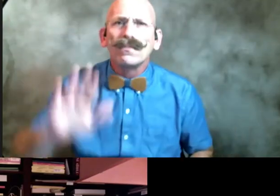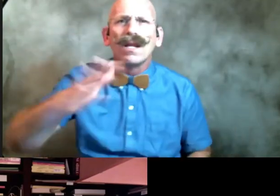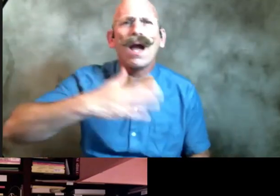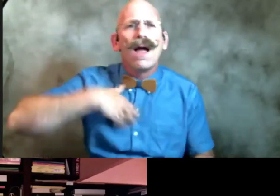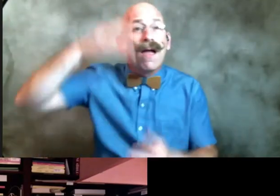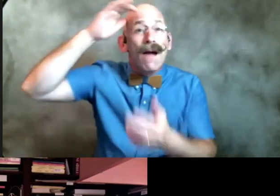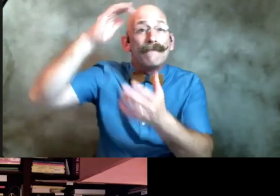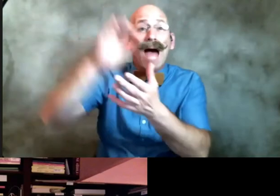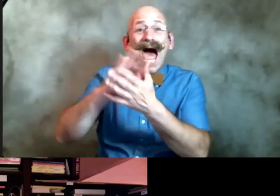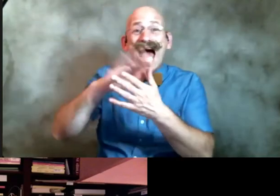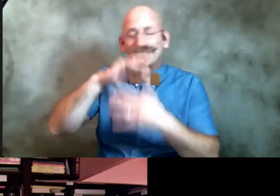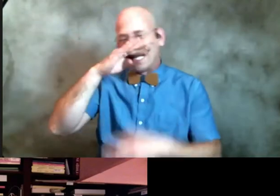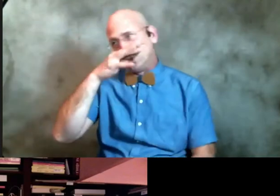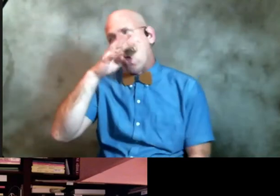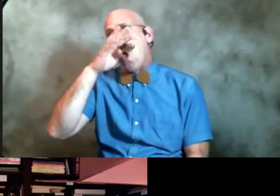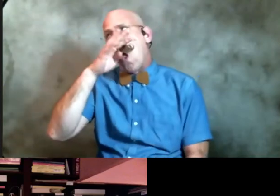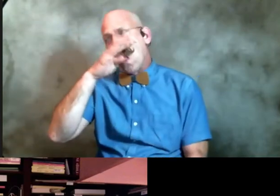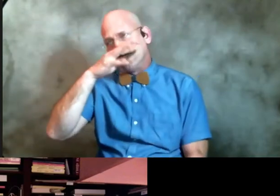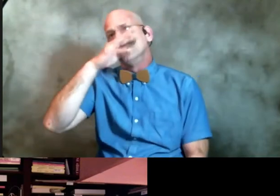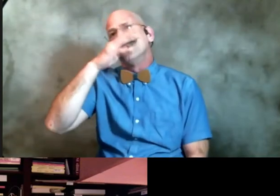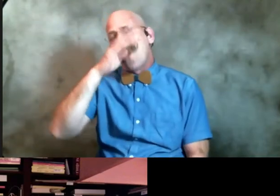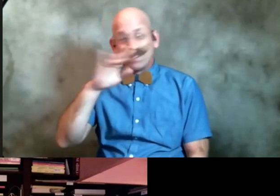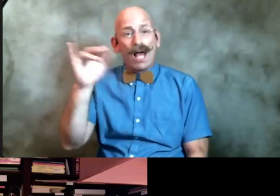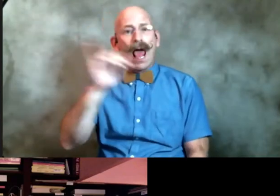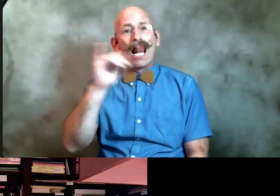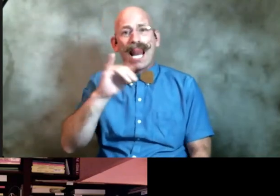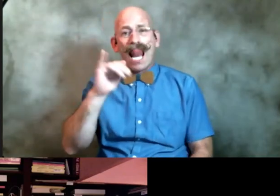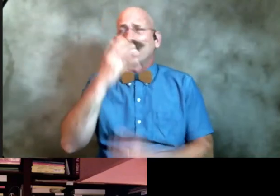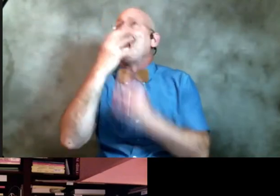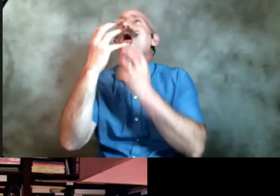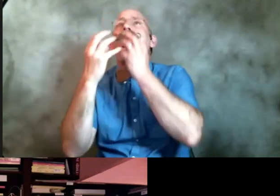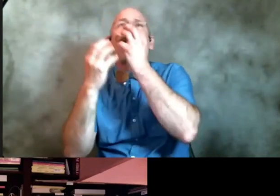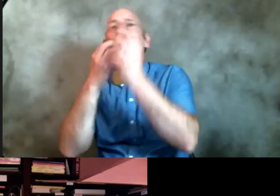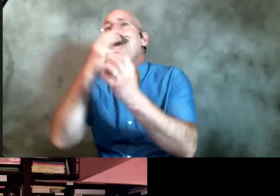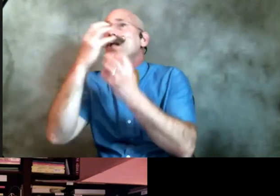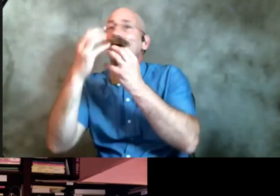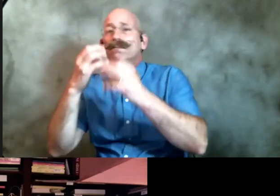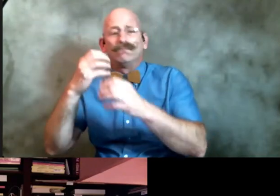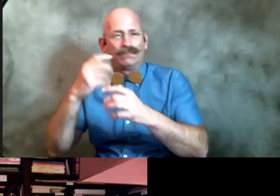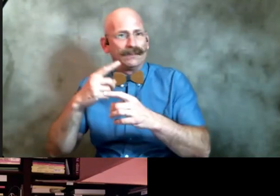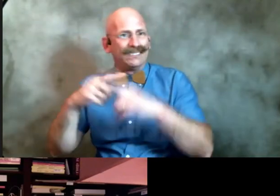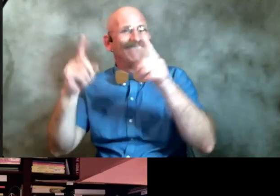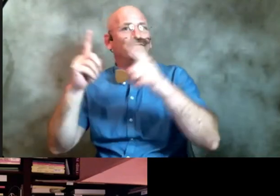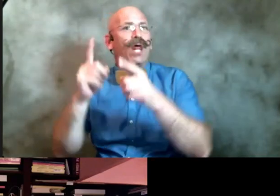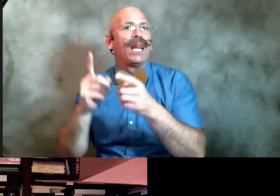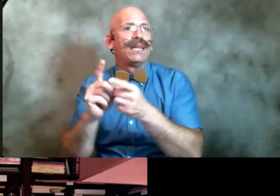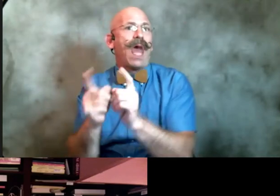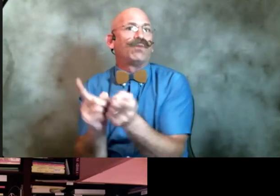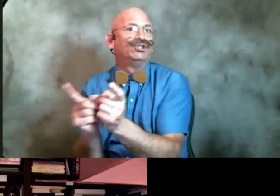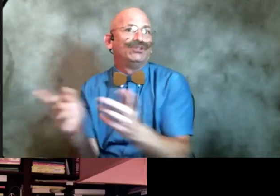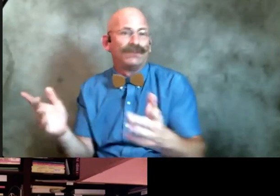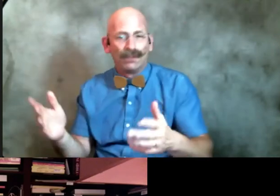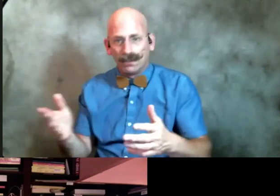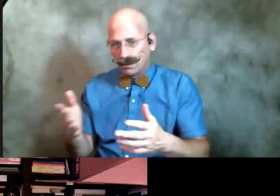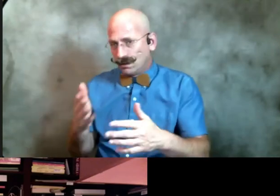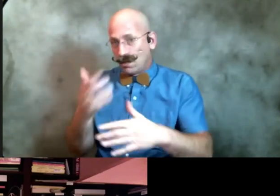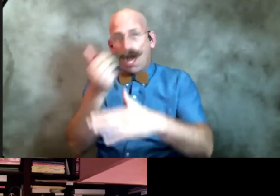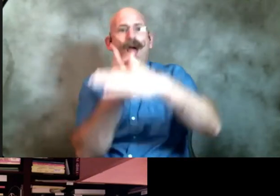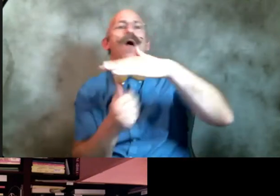snores as if he's calling for help in another language or through water